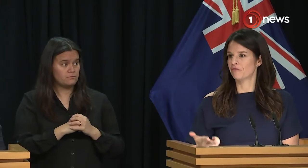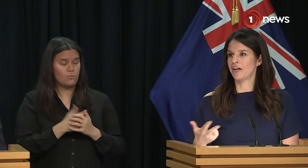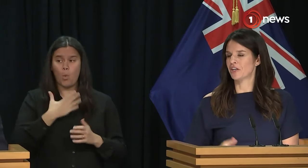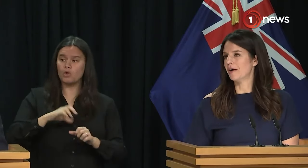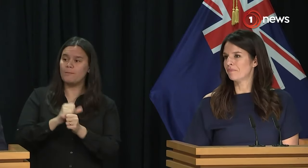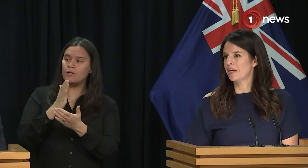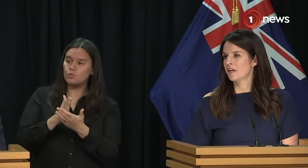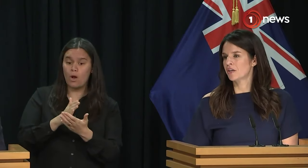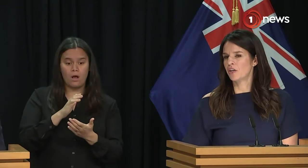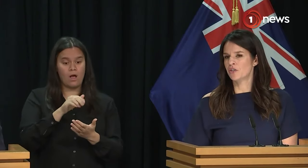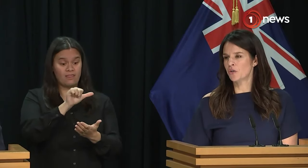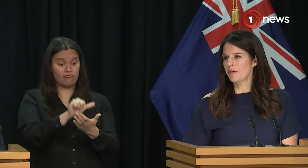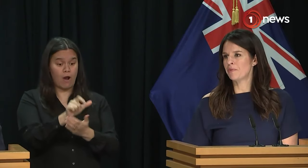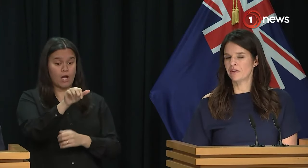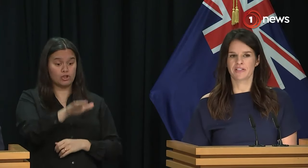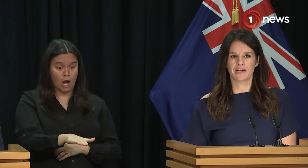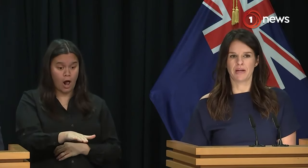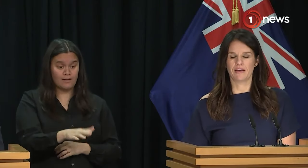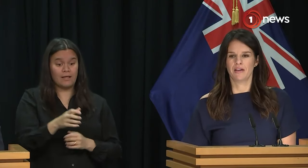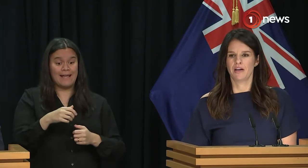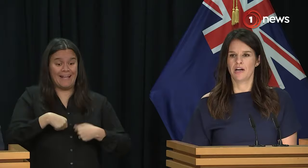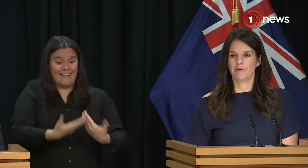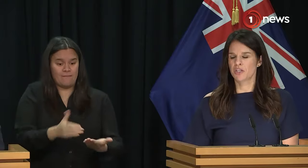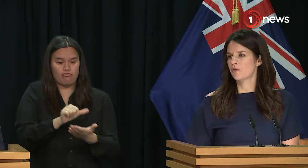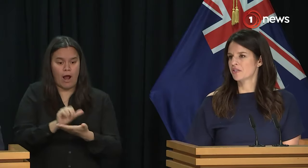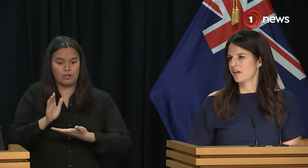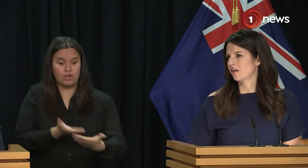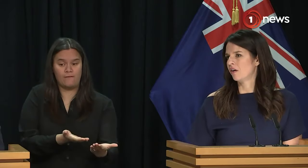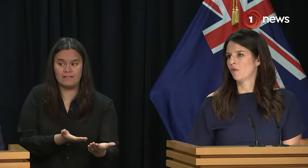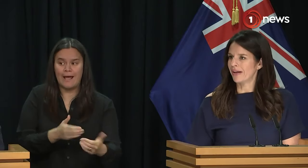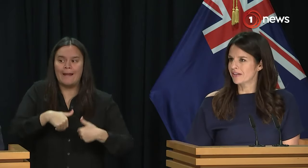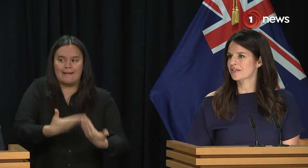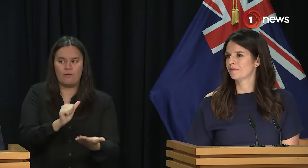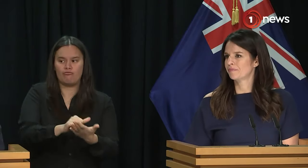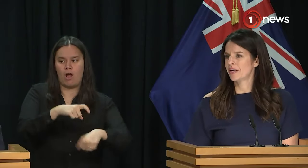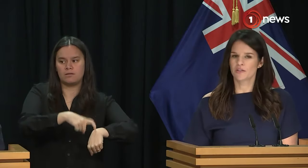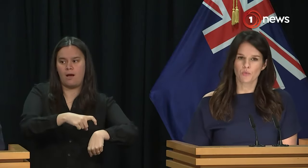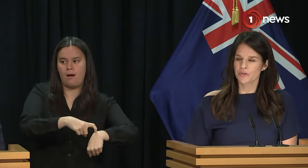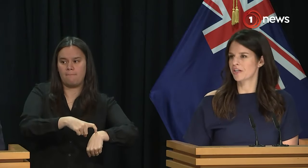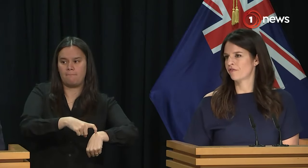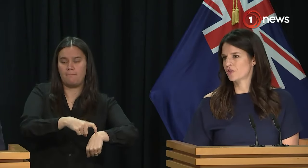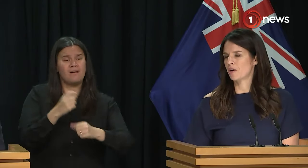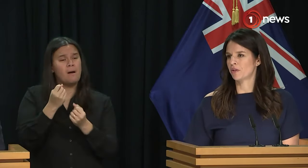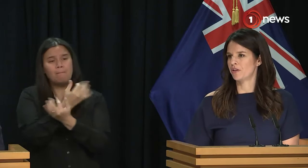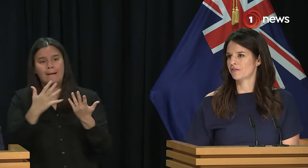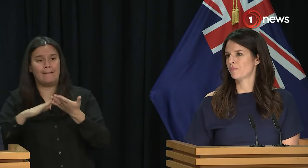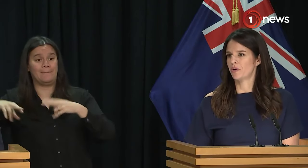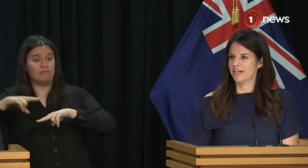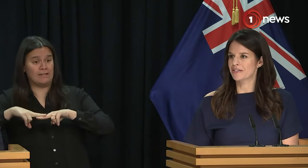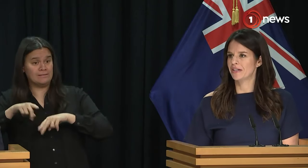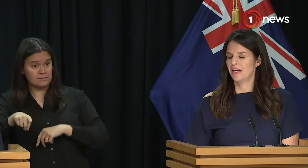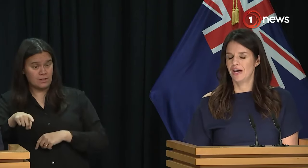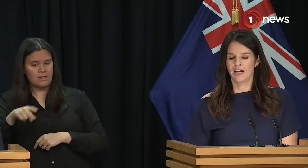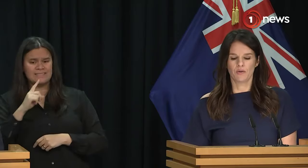service, right time. You know, too many parents say to me, my child is sitting on a wait list. And it's the worst thing for a child with learning